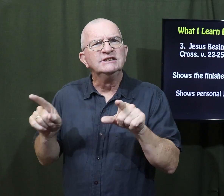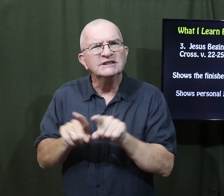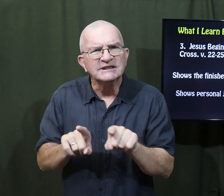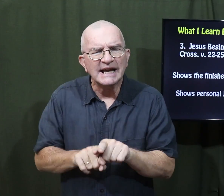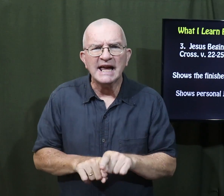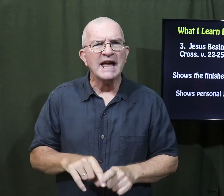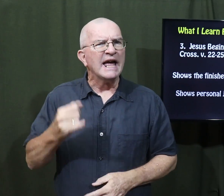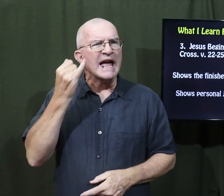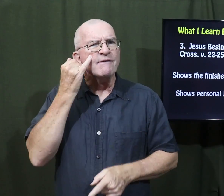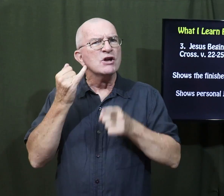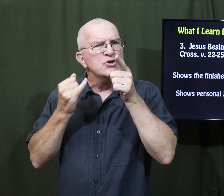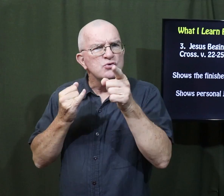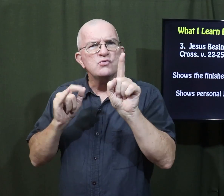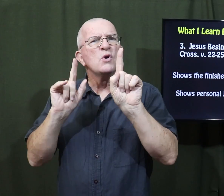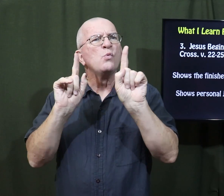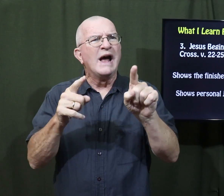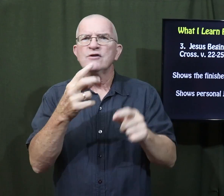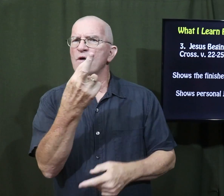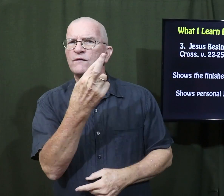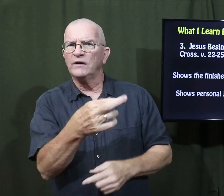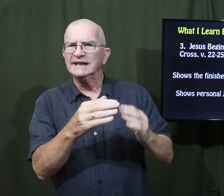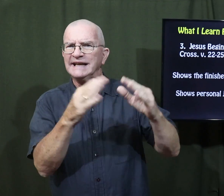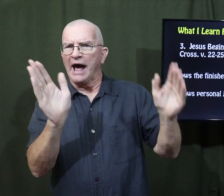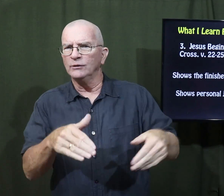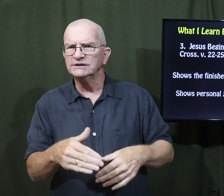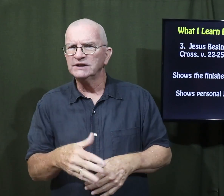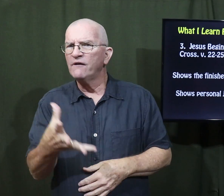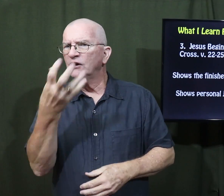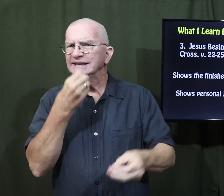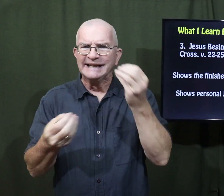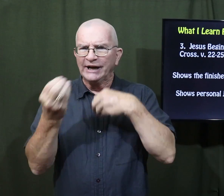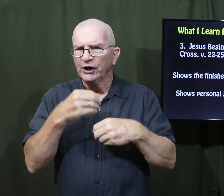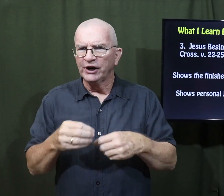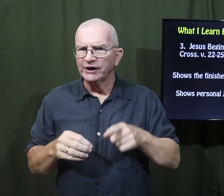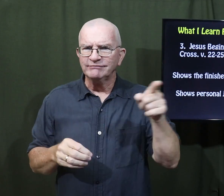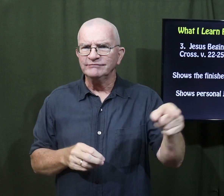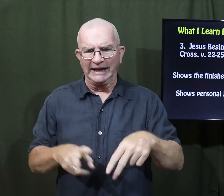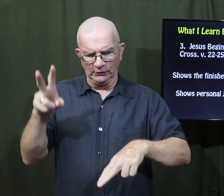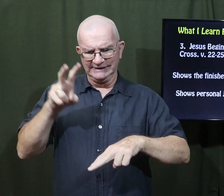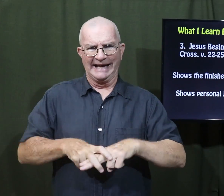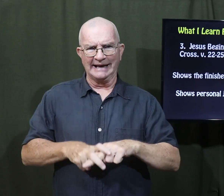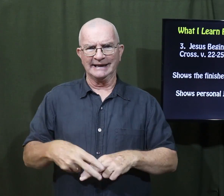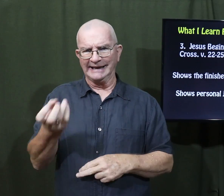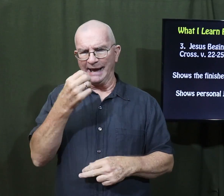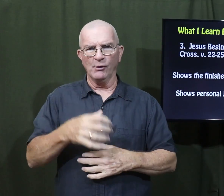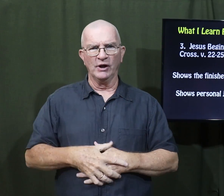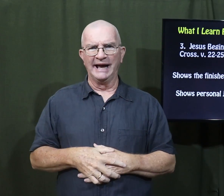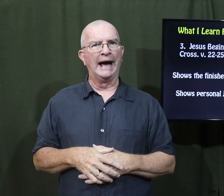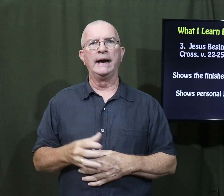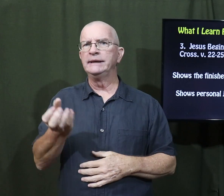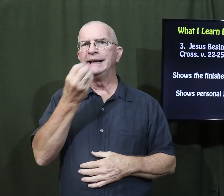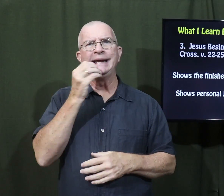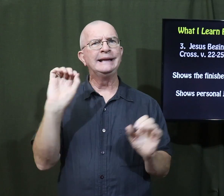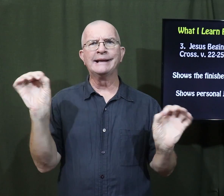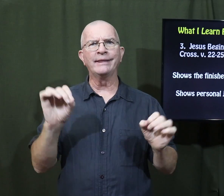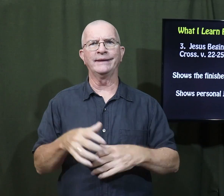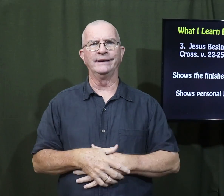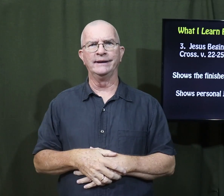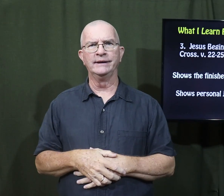Just like if you go to a friend's house for dinner and you sit there at the dinner and you eat nothing.